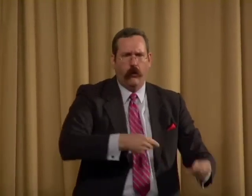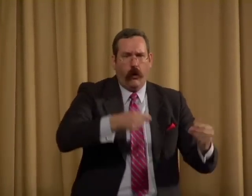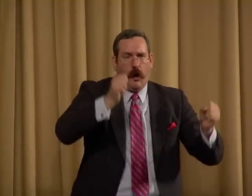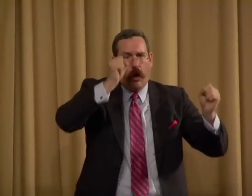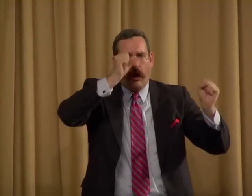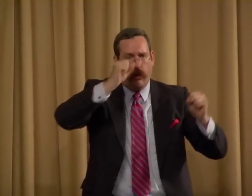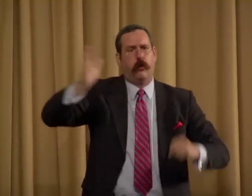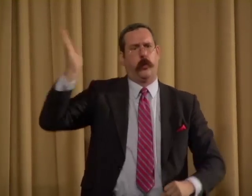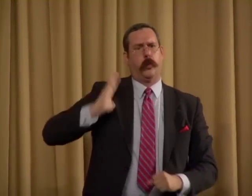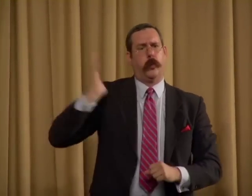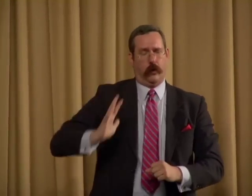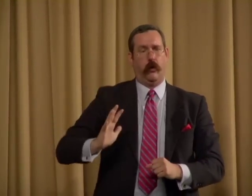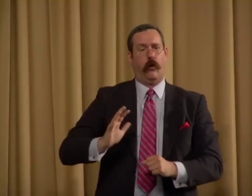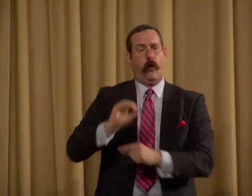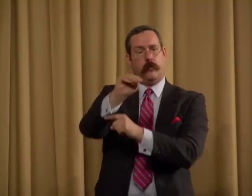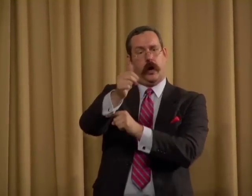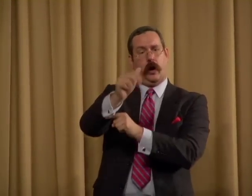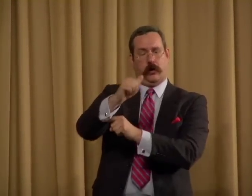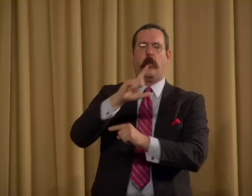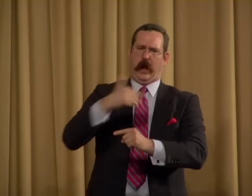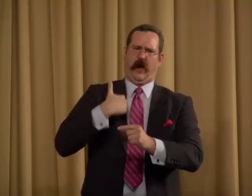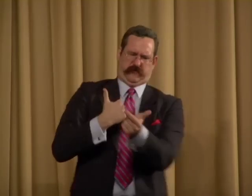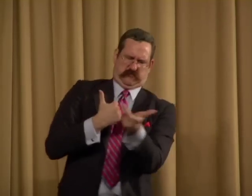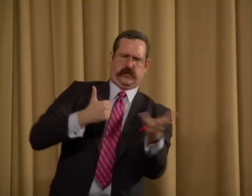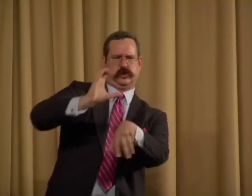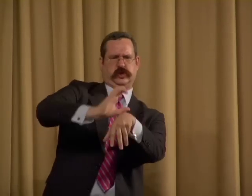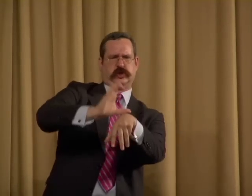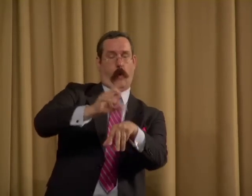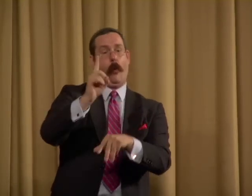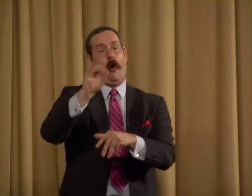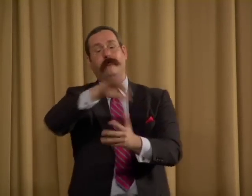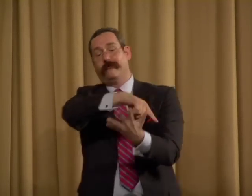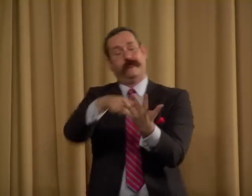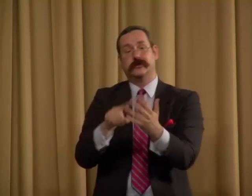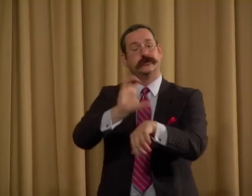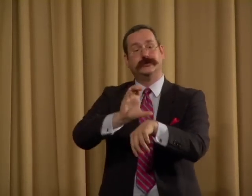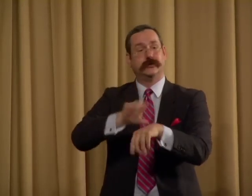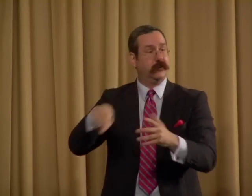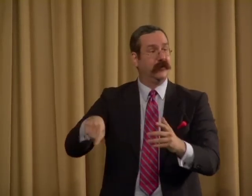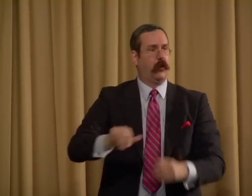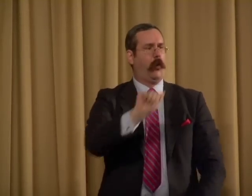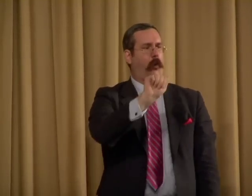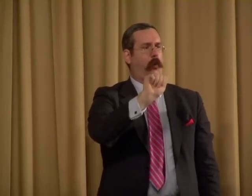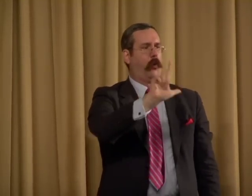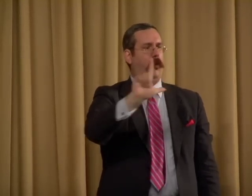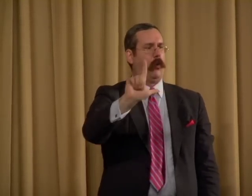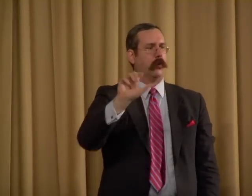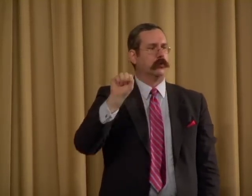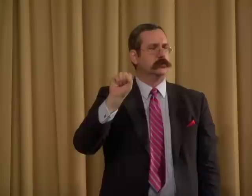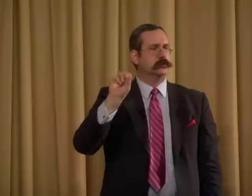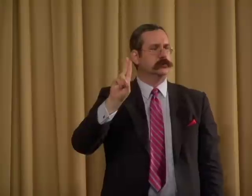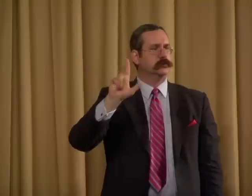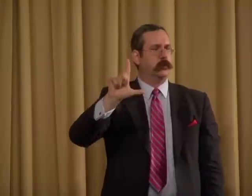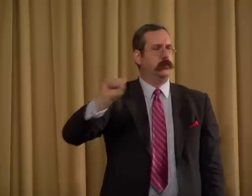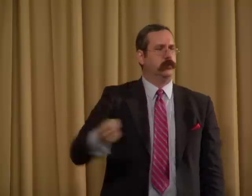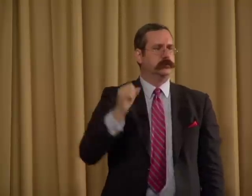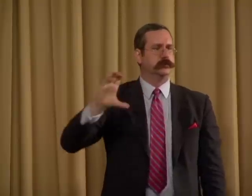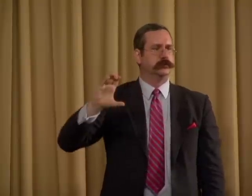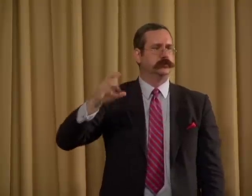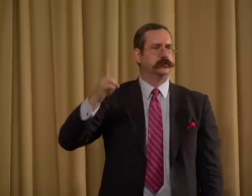artifacts. And what I was really astounded to learn, there